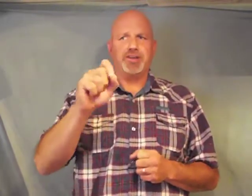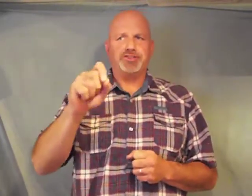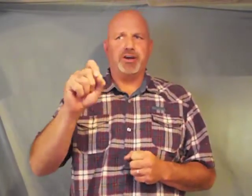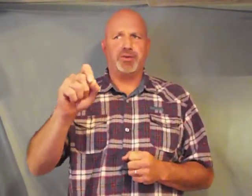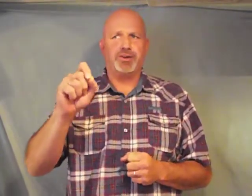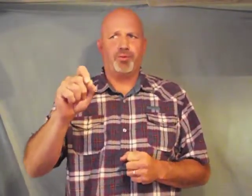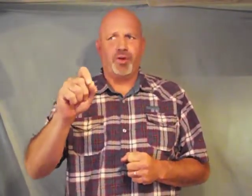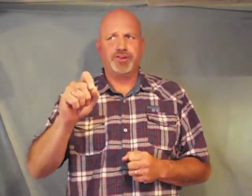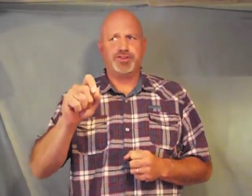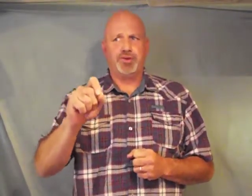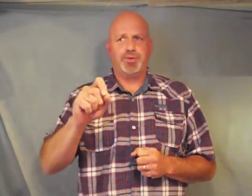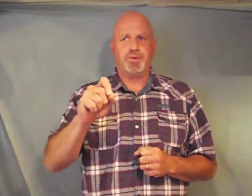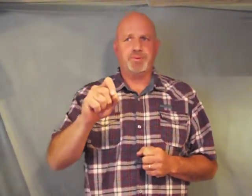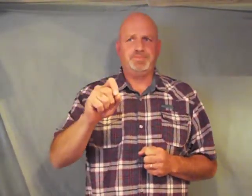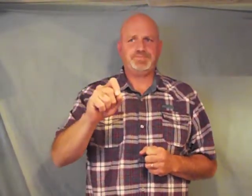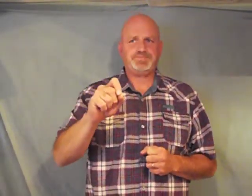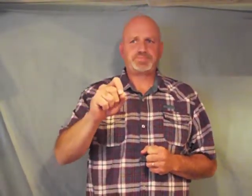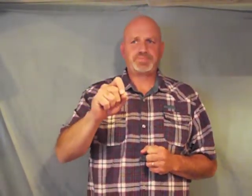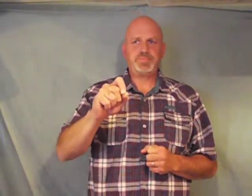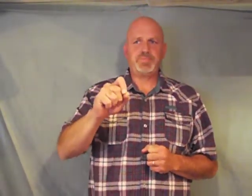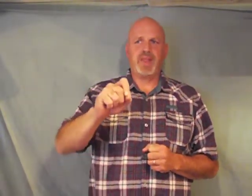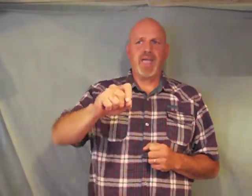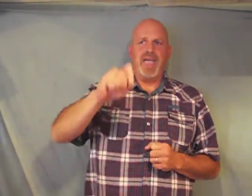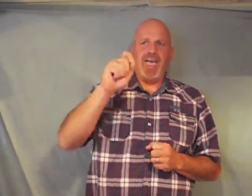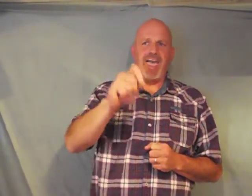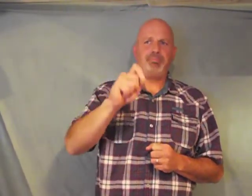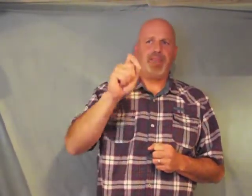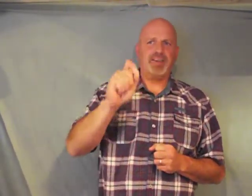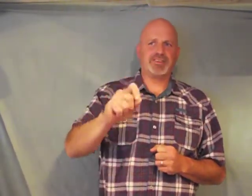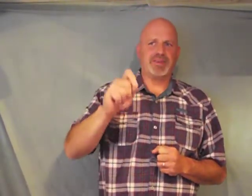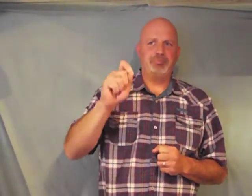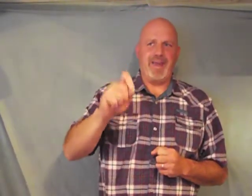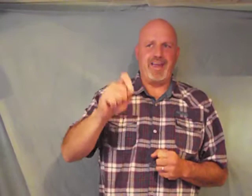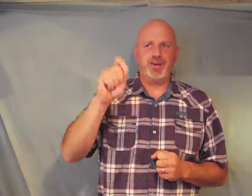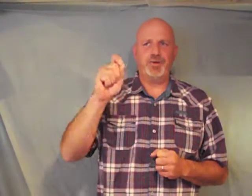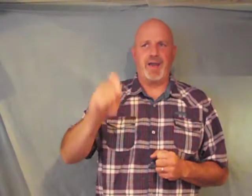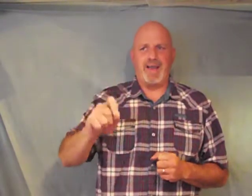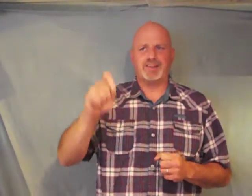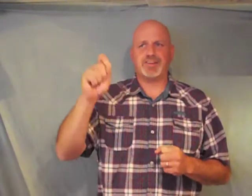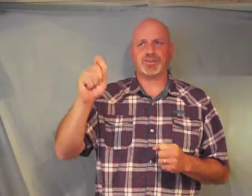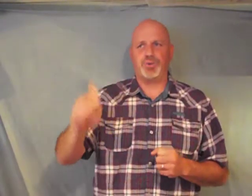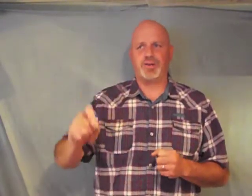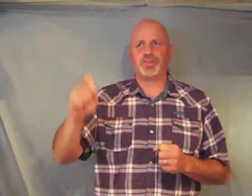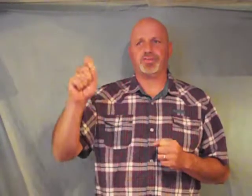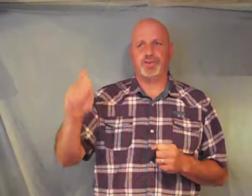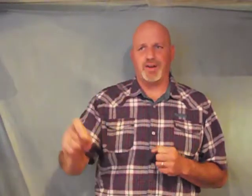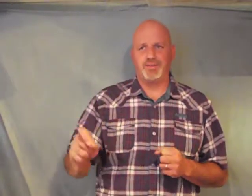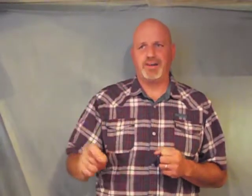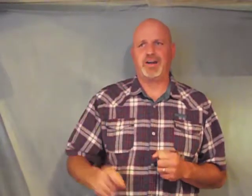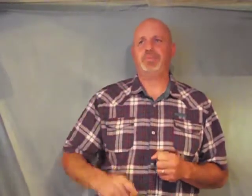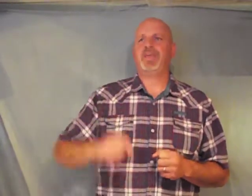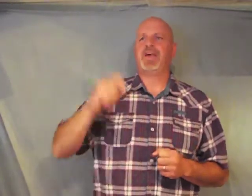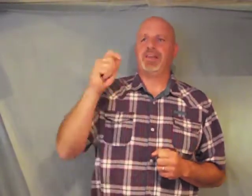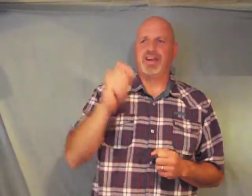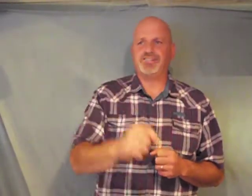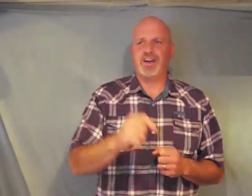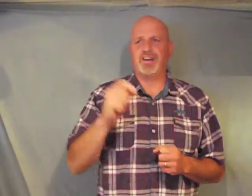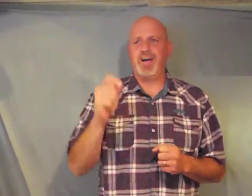the children of one's youth happy is the man who has his quiver full of them they shall not